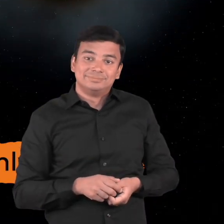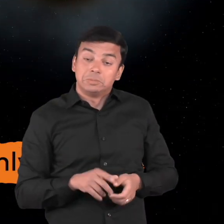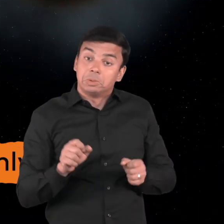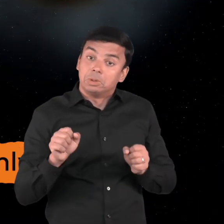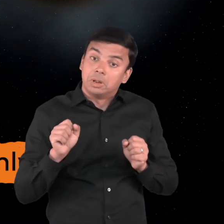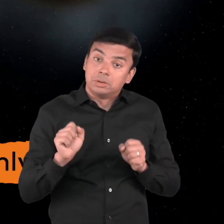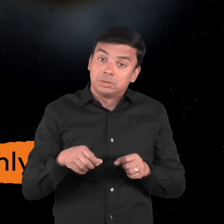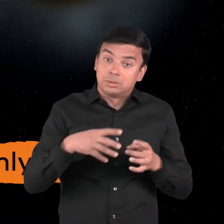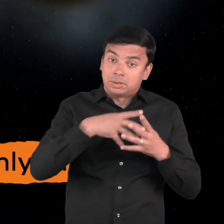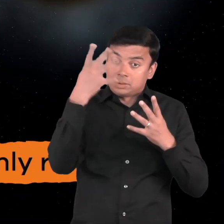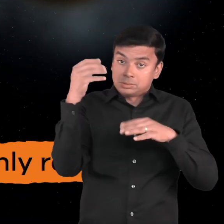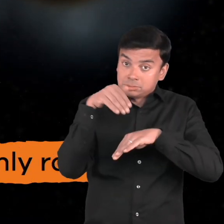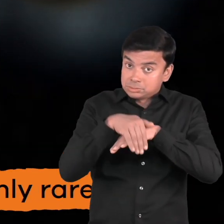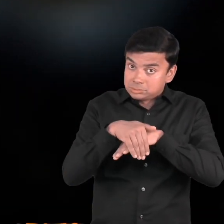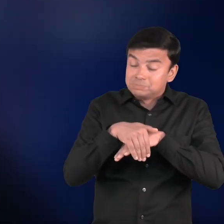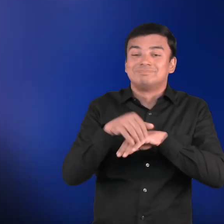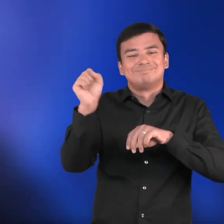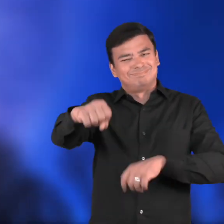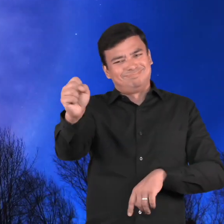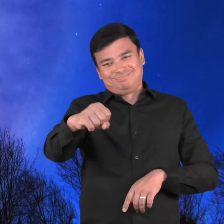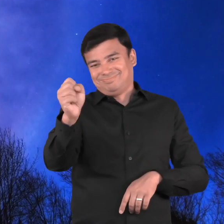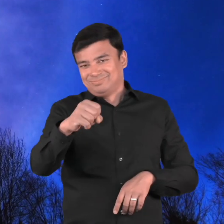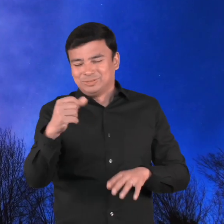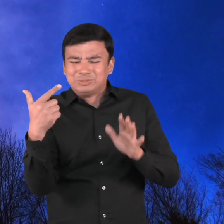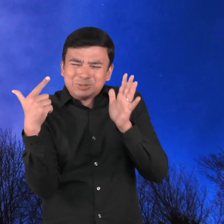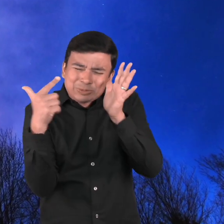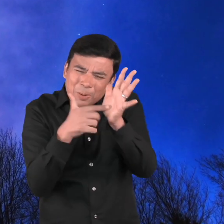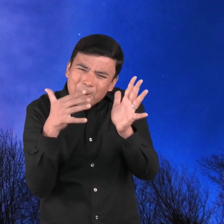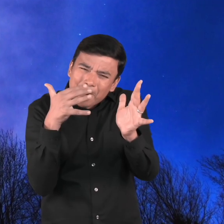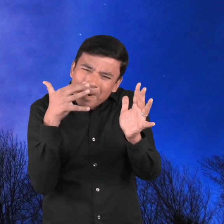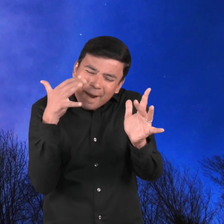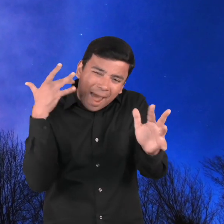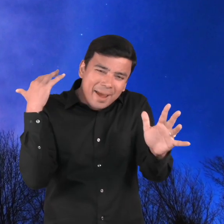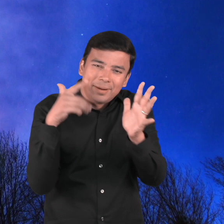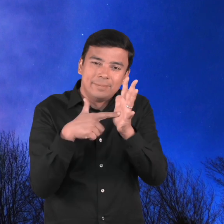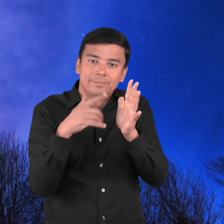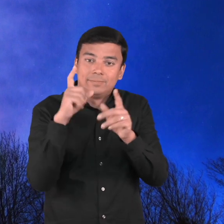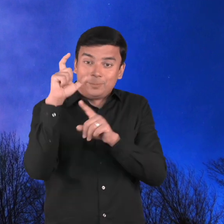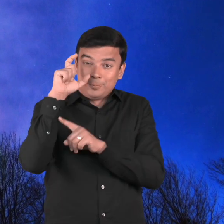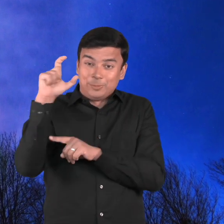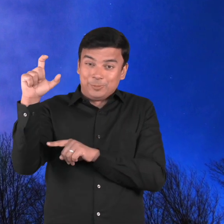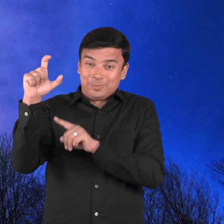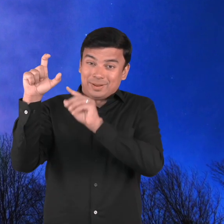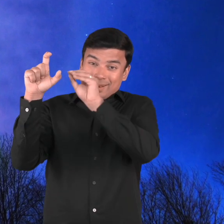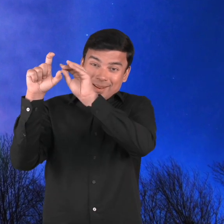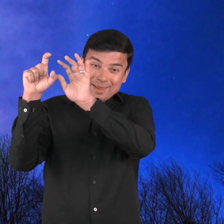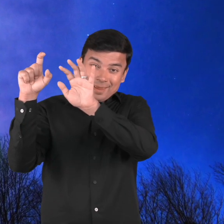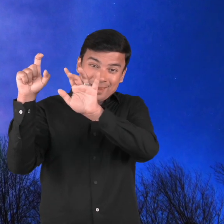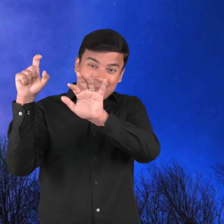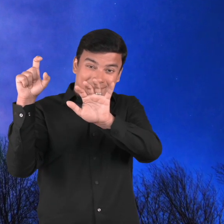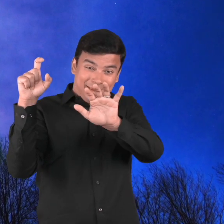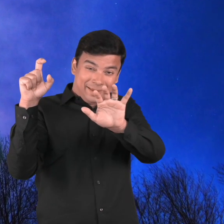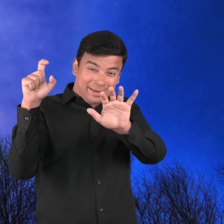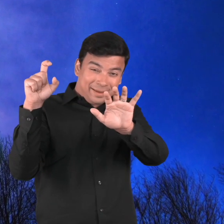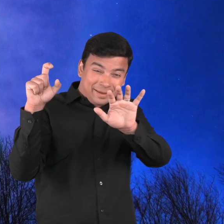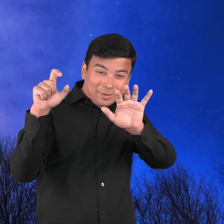only rarely. This happens when the light of the moon refracts through raindrops